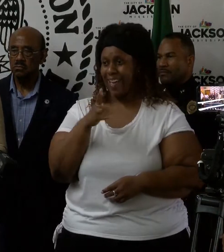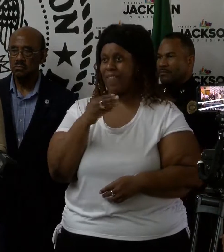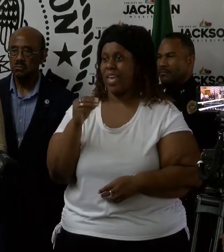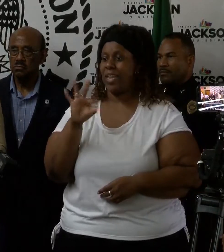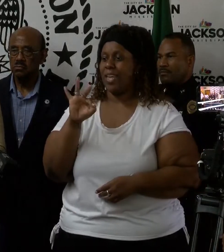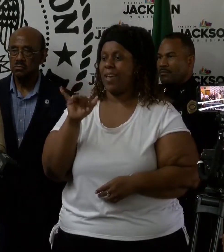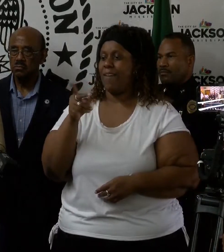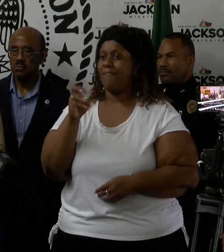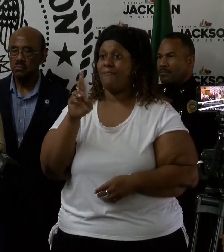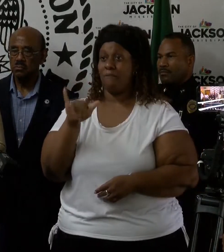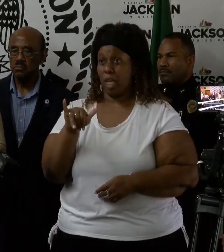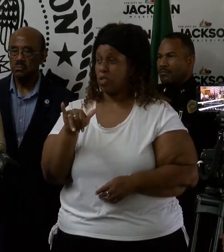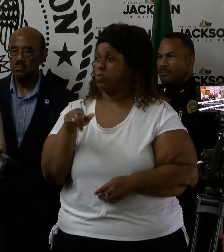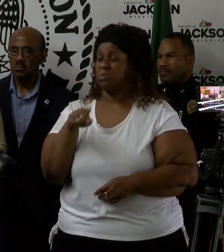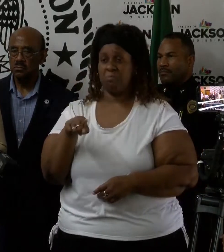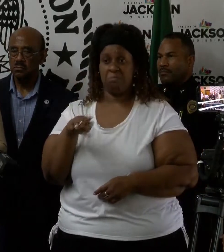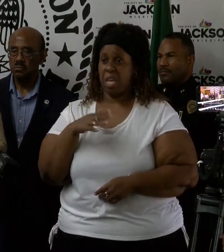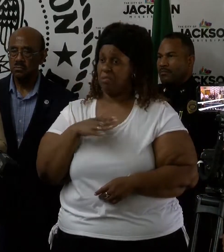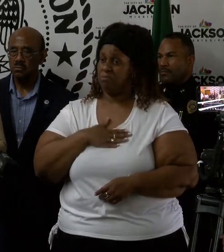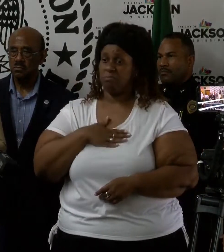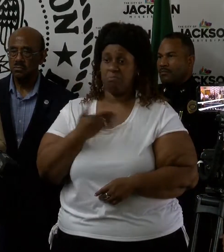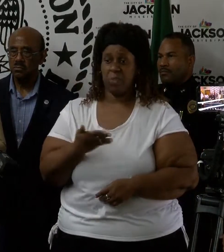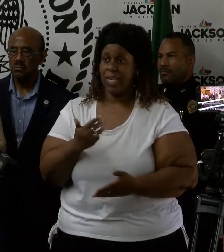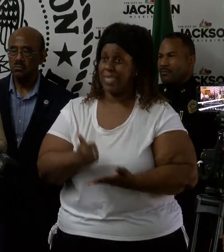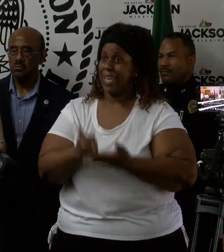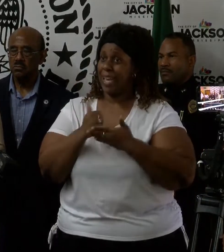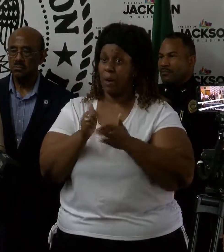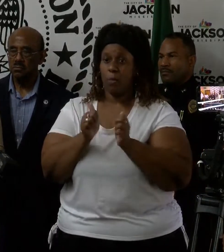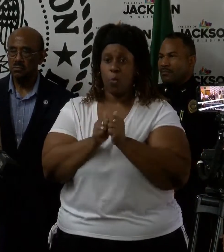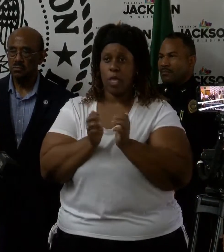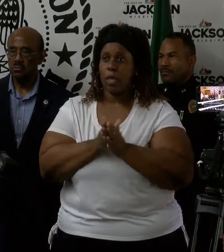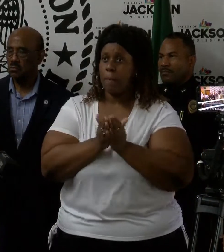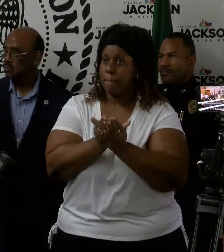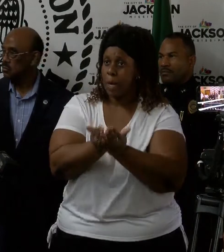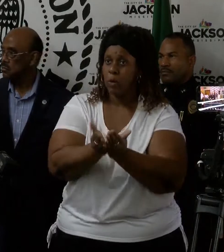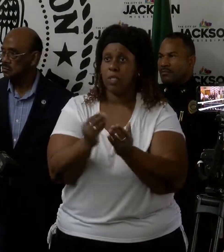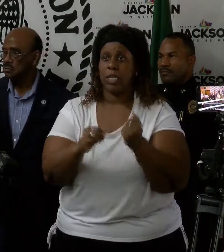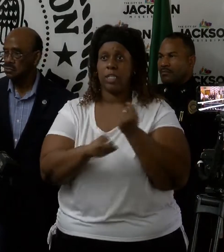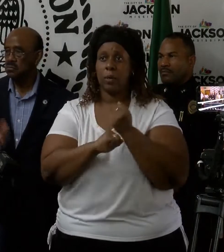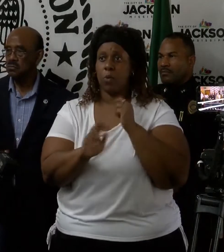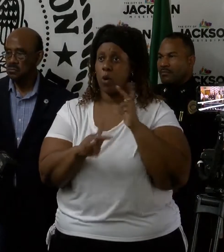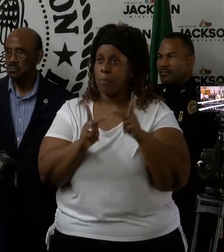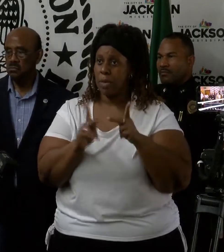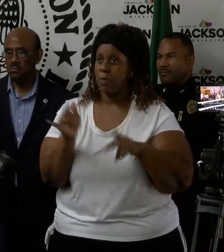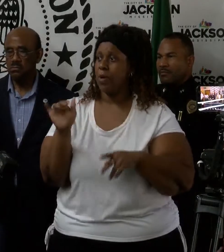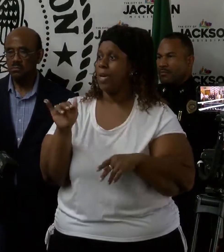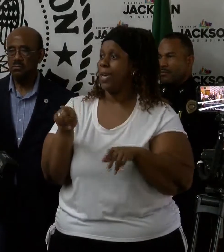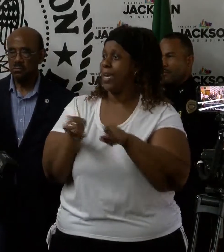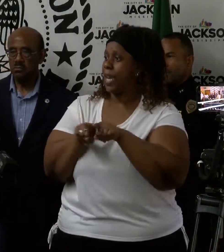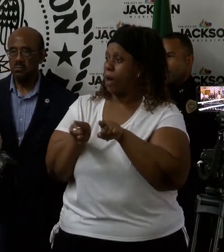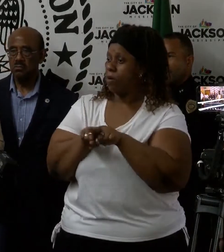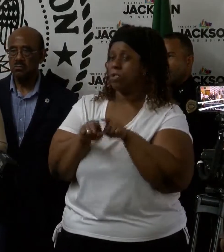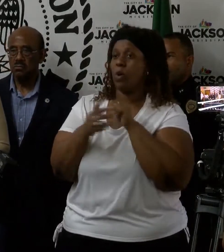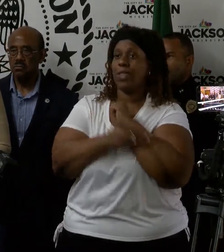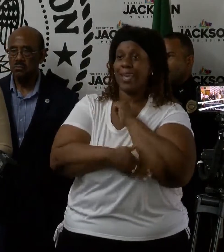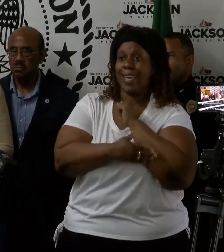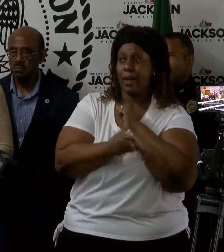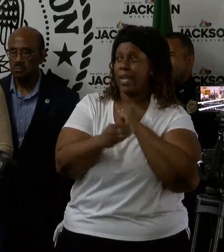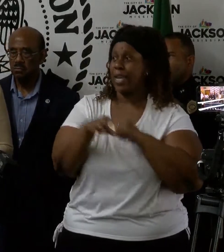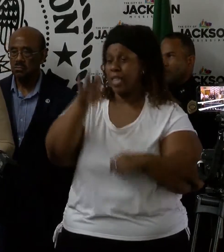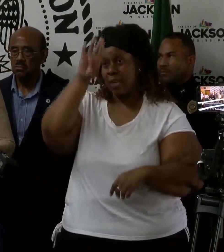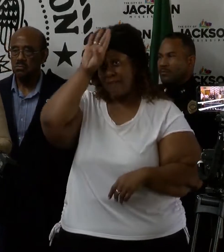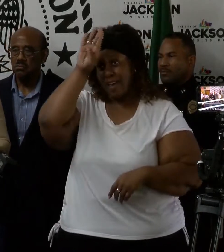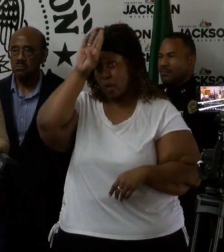act and respond to help with boats and support people. Neither did the county or our fire department,